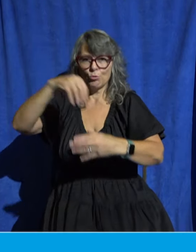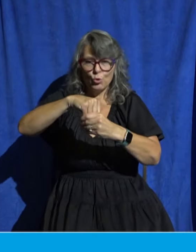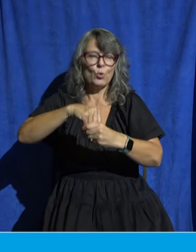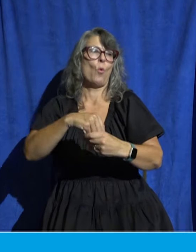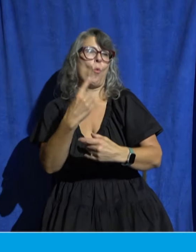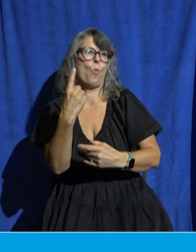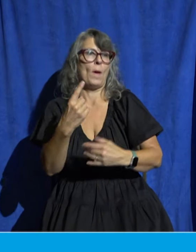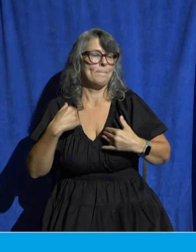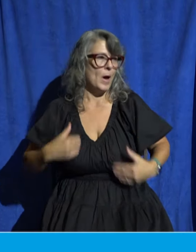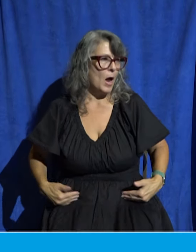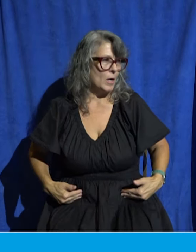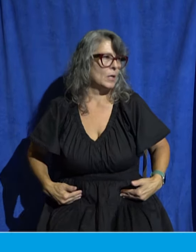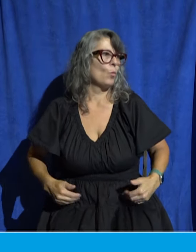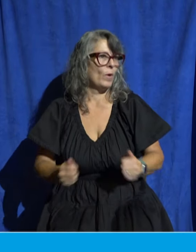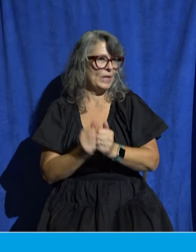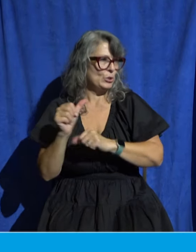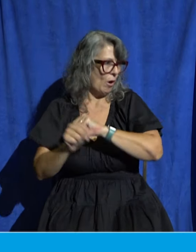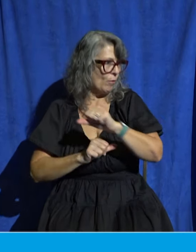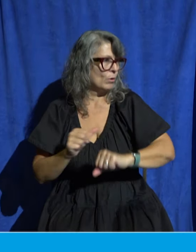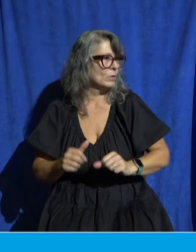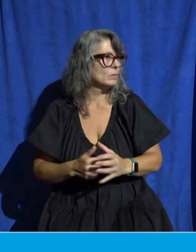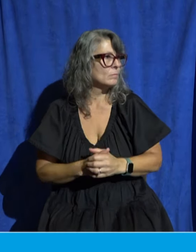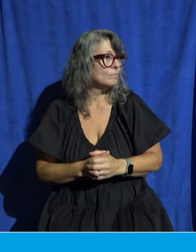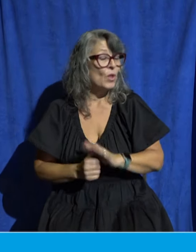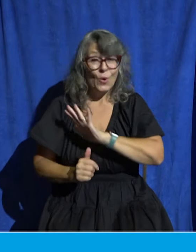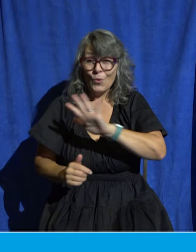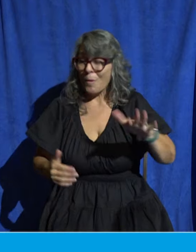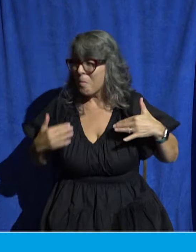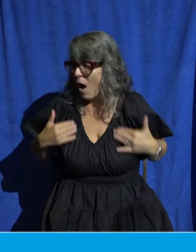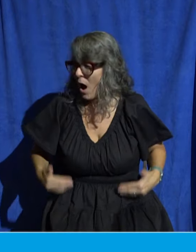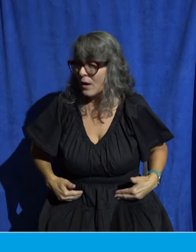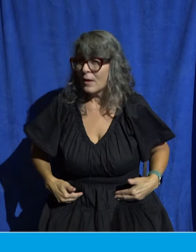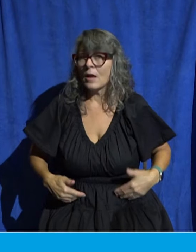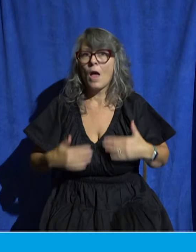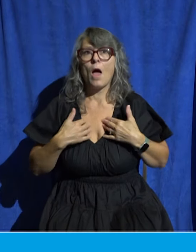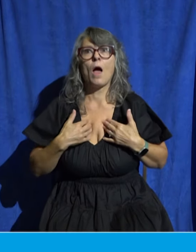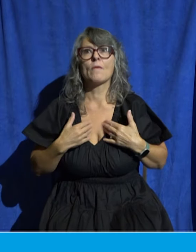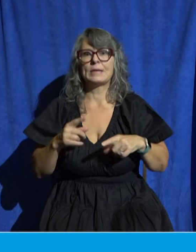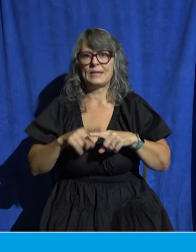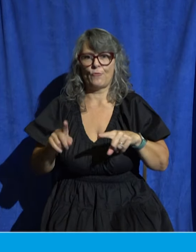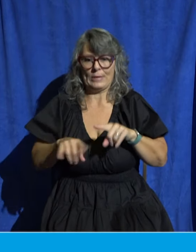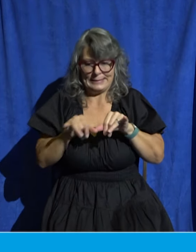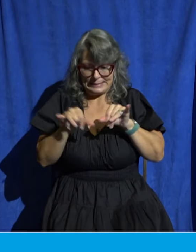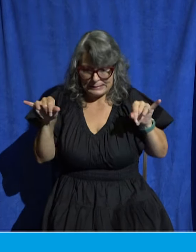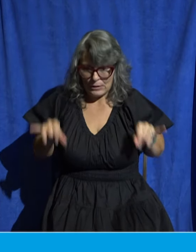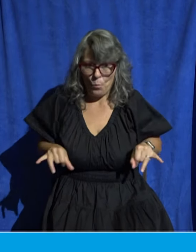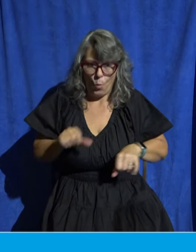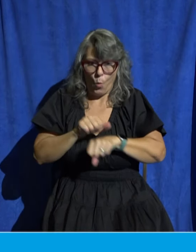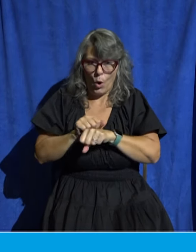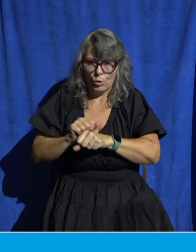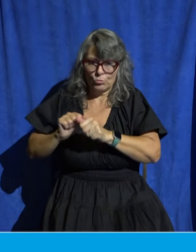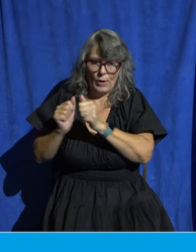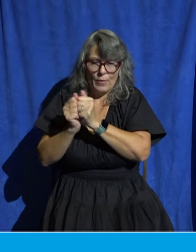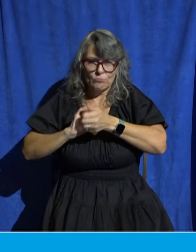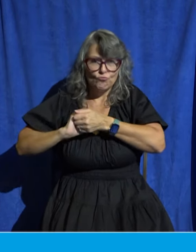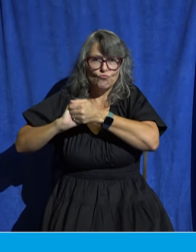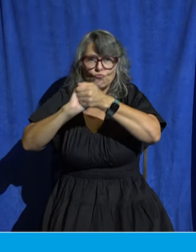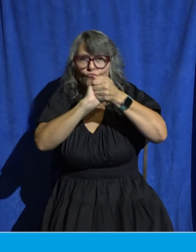So just as your body is made up of a variety of different systems that work together to keep you healthy, like think of your skeletal